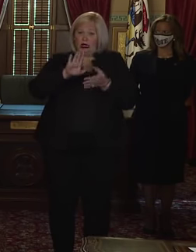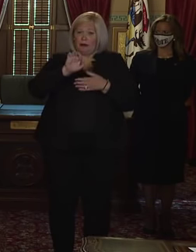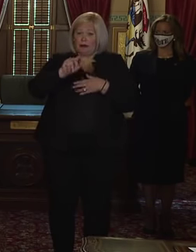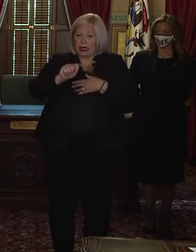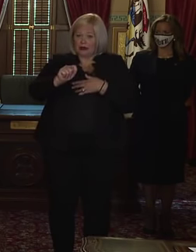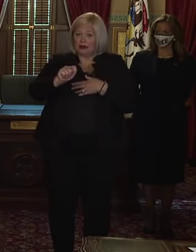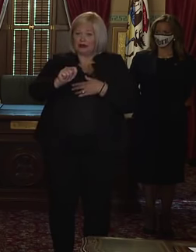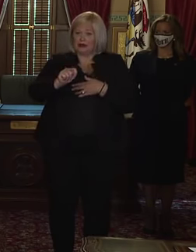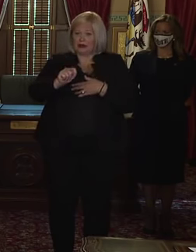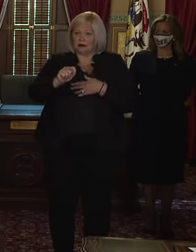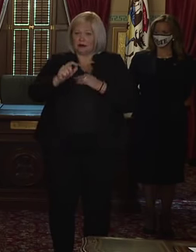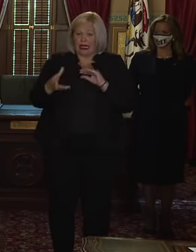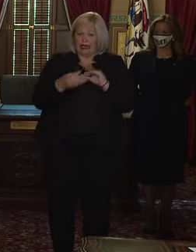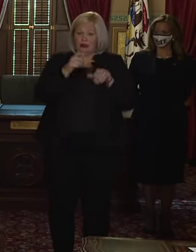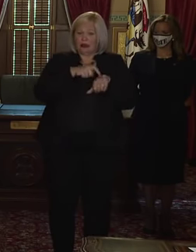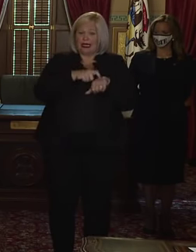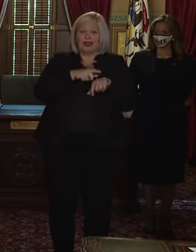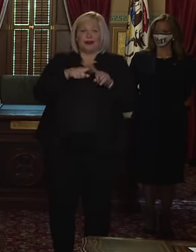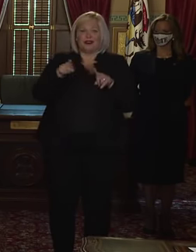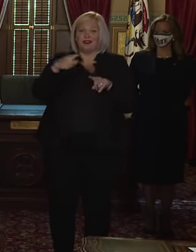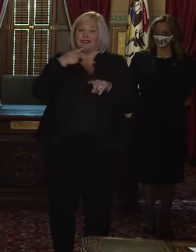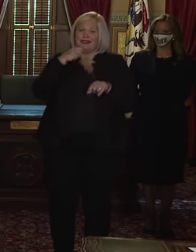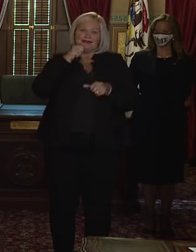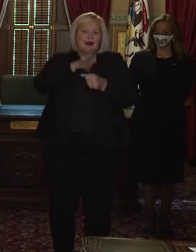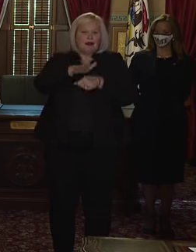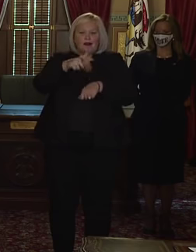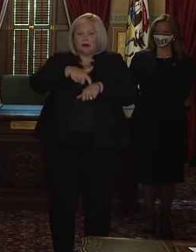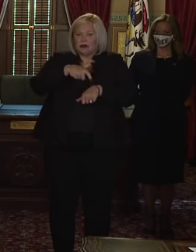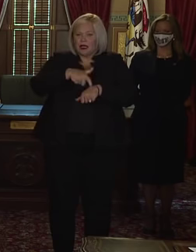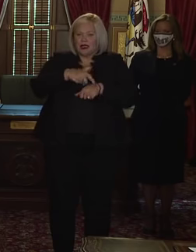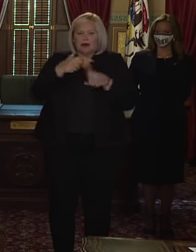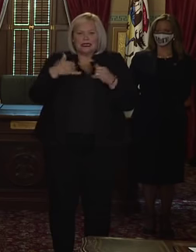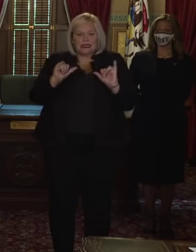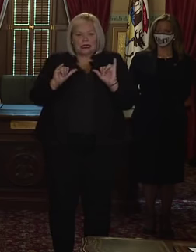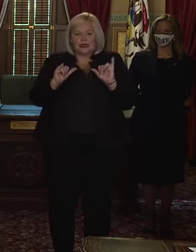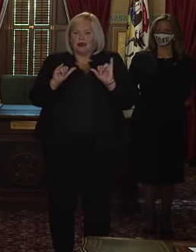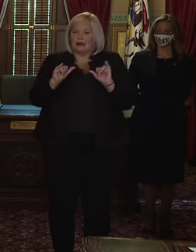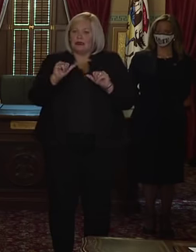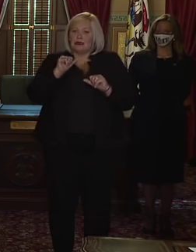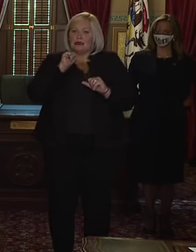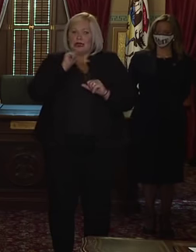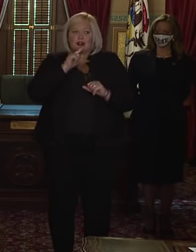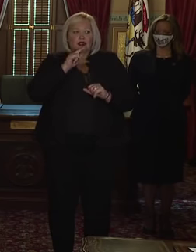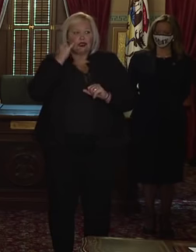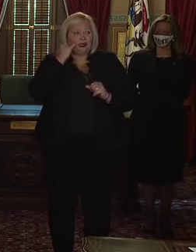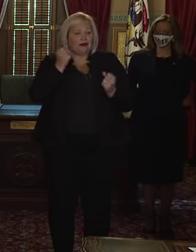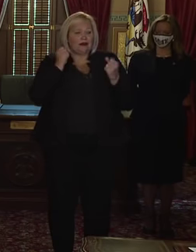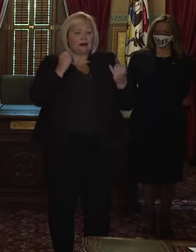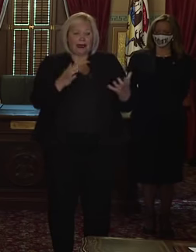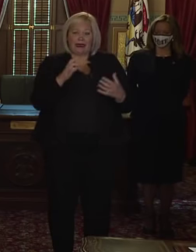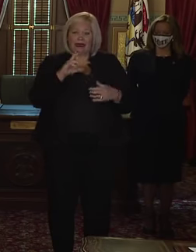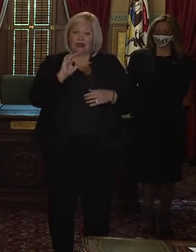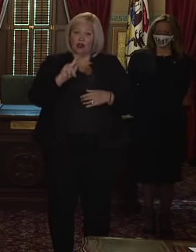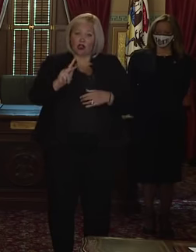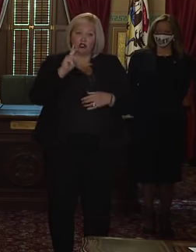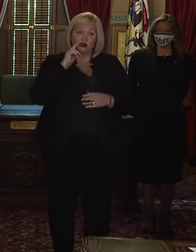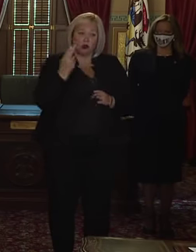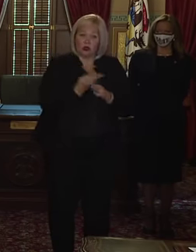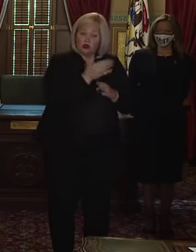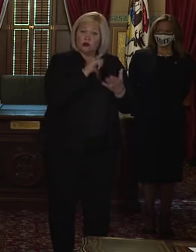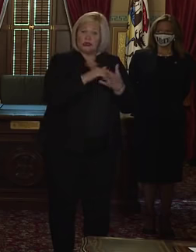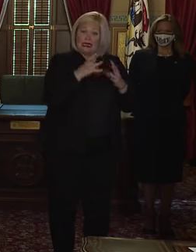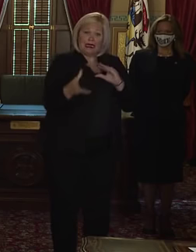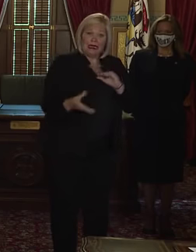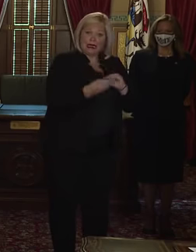absentee ballots. She's also said it's simply not enough time and is unsure whether many clerks will even take the opportunity to